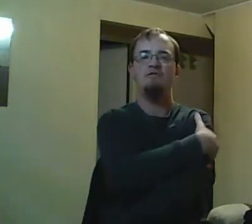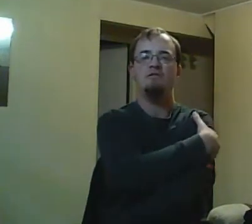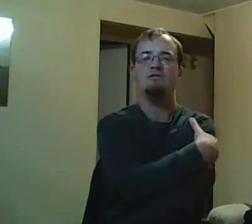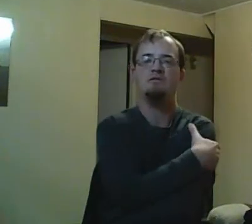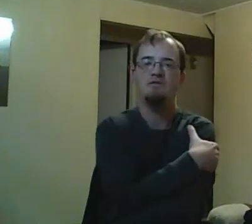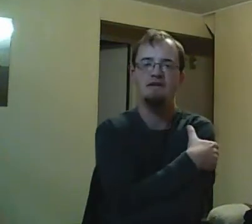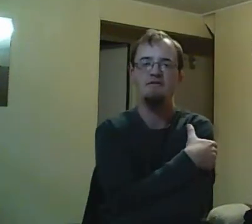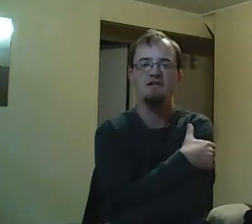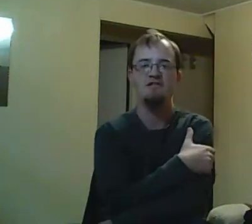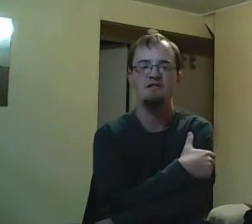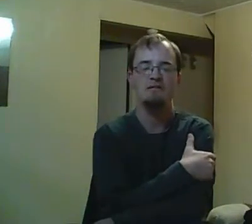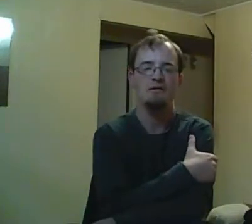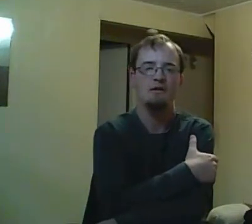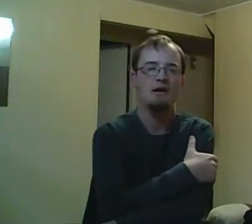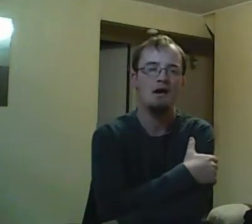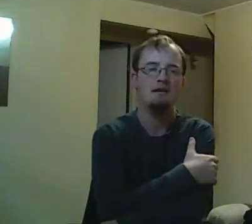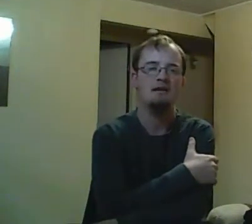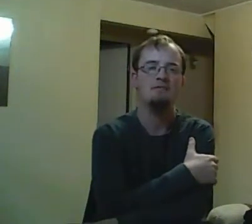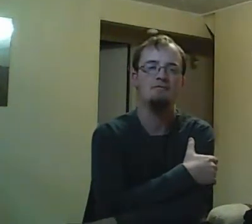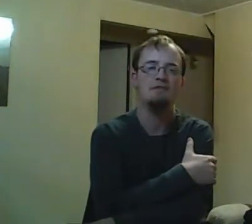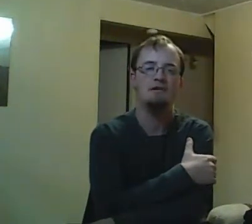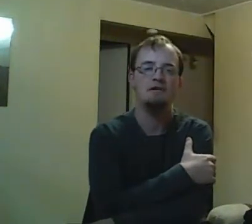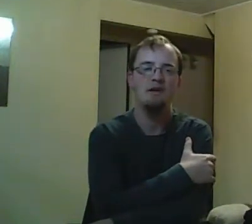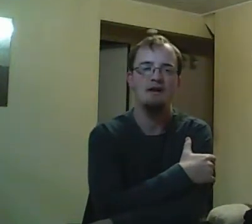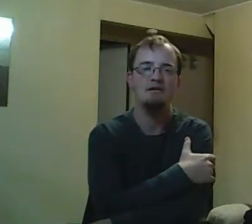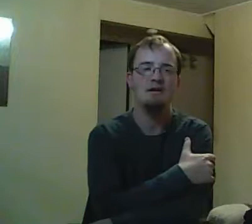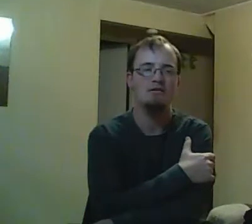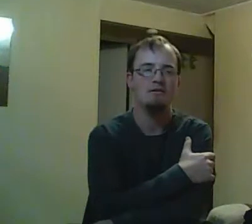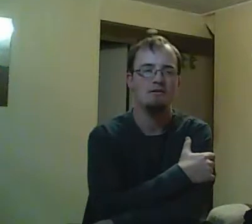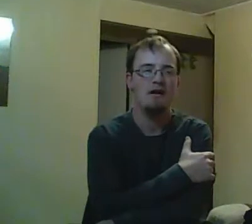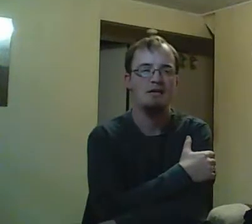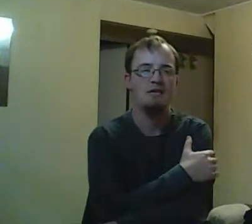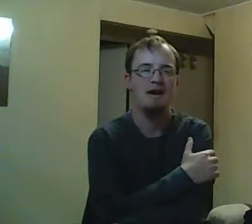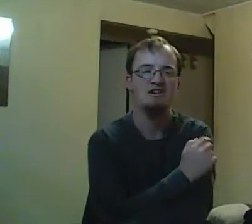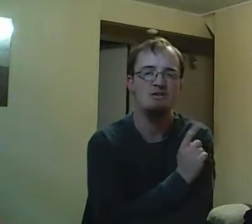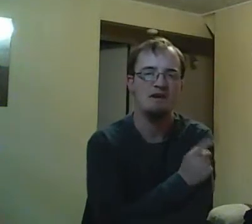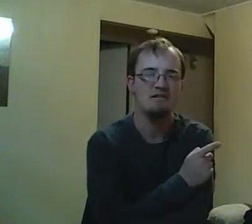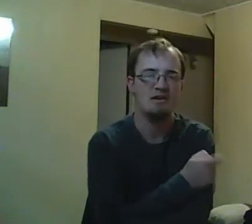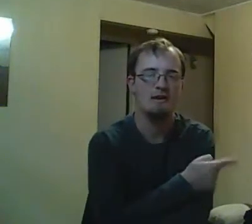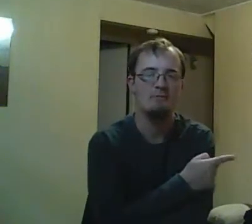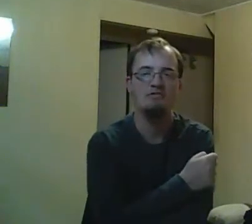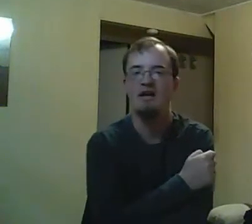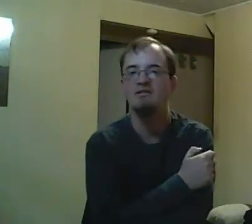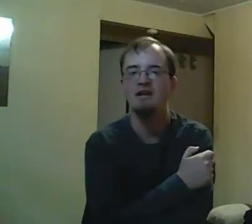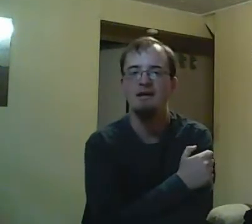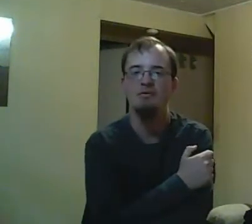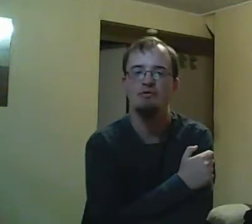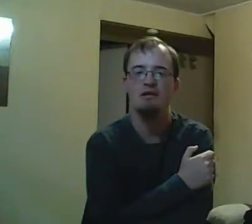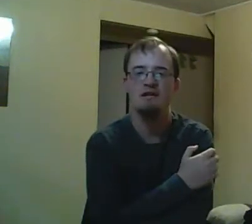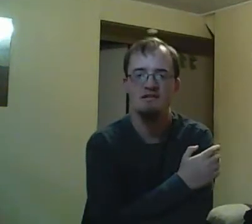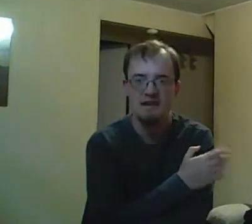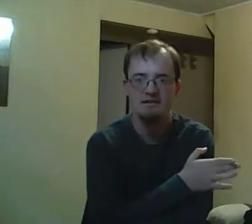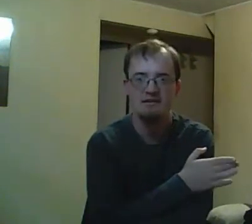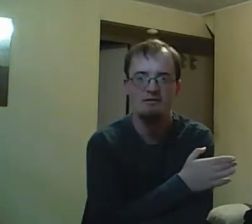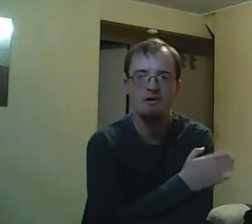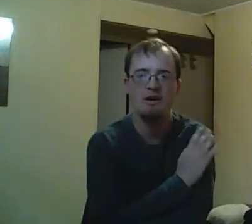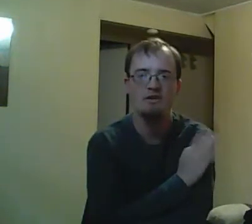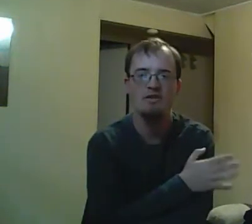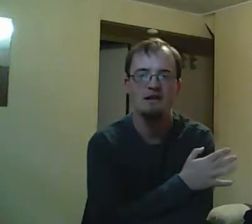This isn't about blame, Snake tells Craig. This is about finding out answers. And even though